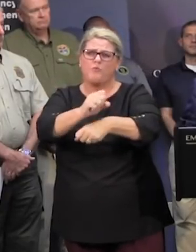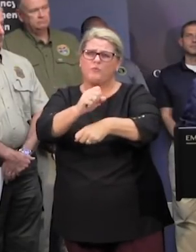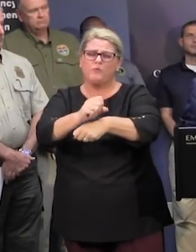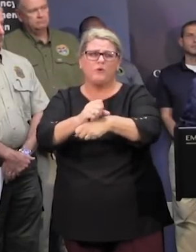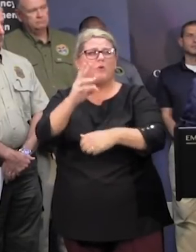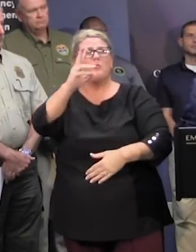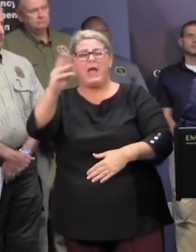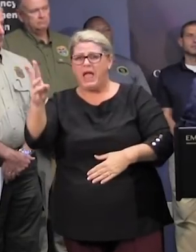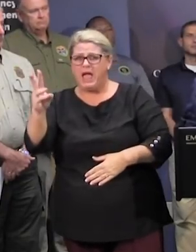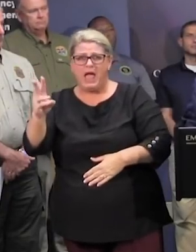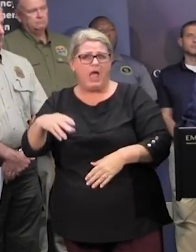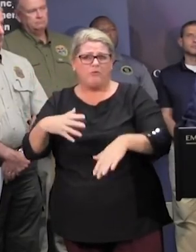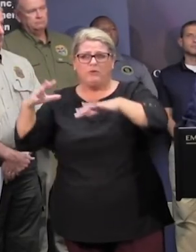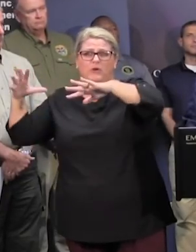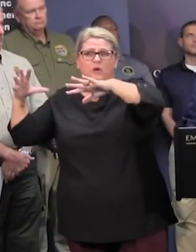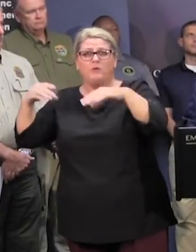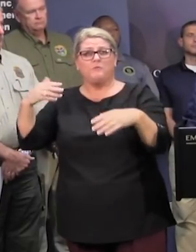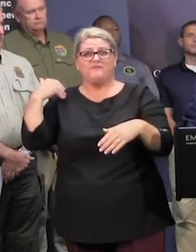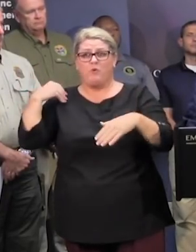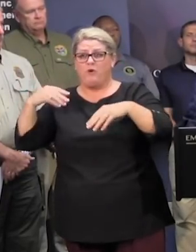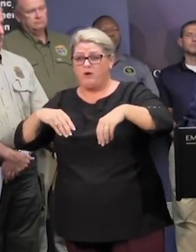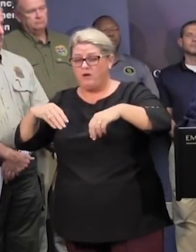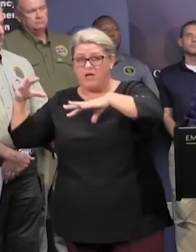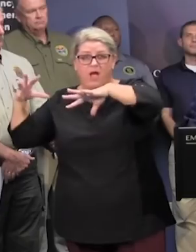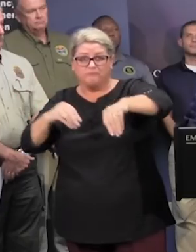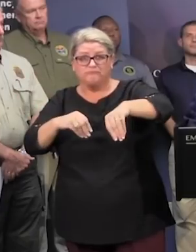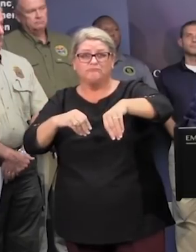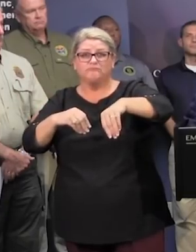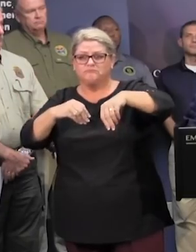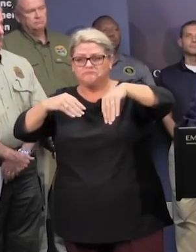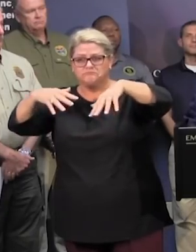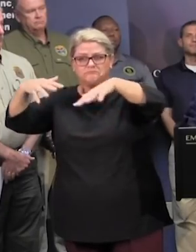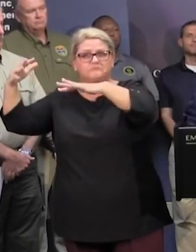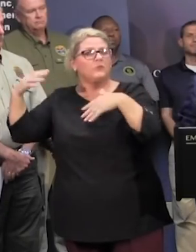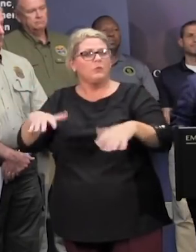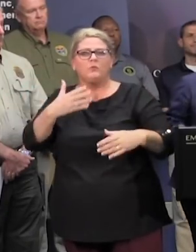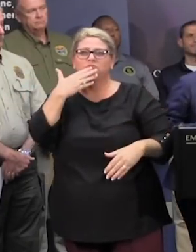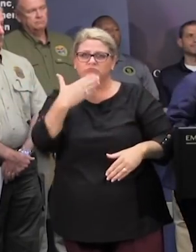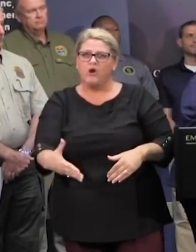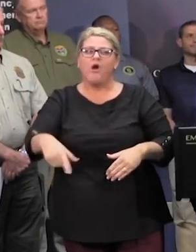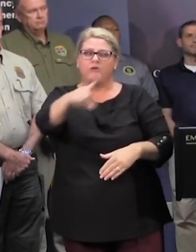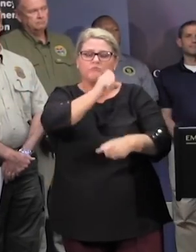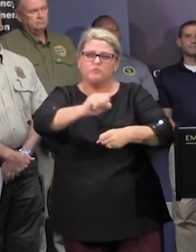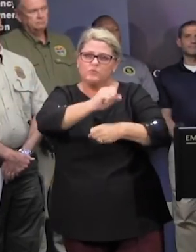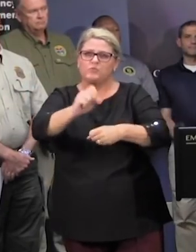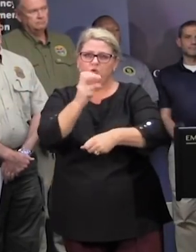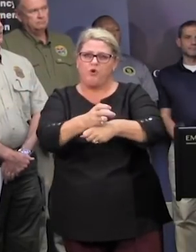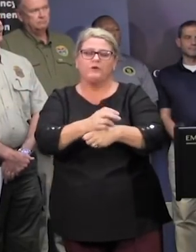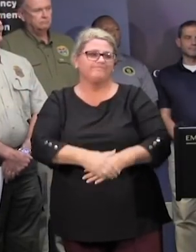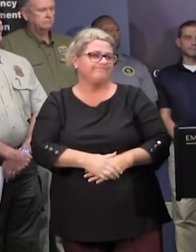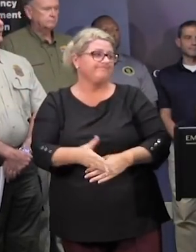and the drop of the outages certainly reflect that the utility crews are doing their best thank you thank you ma'am director kim